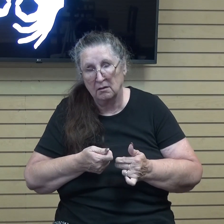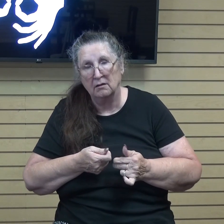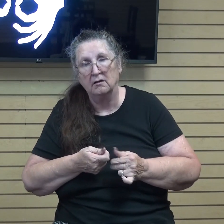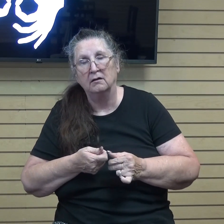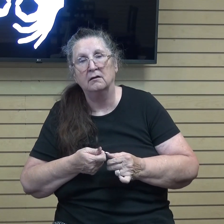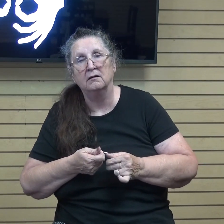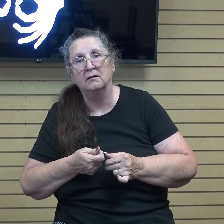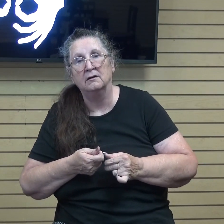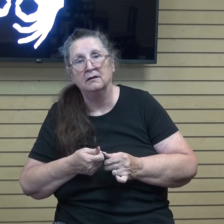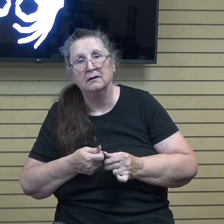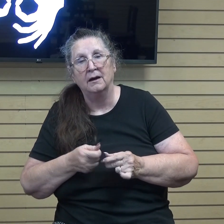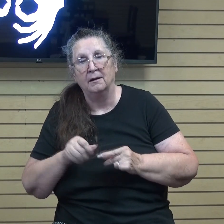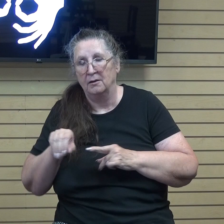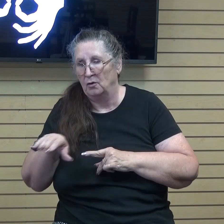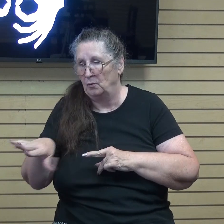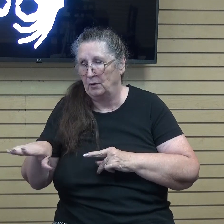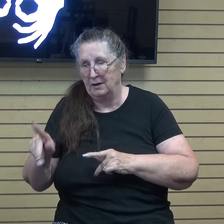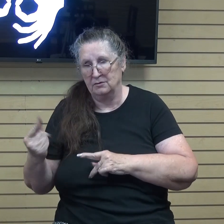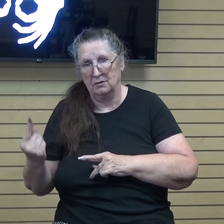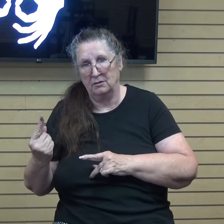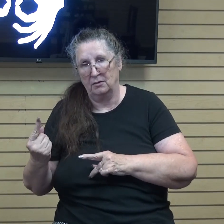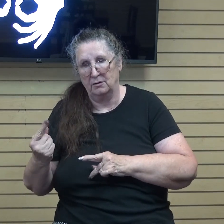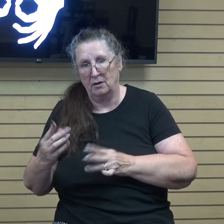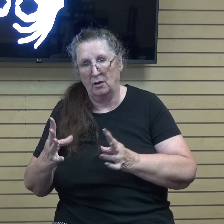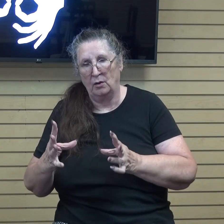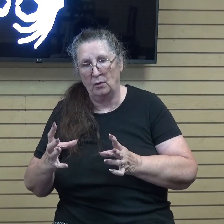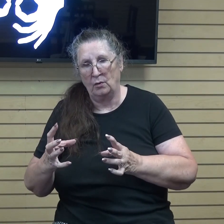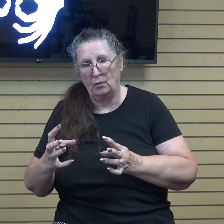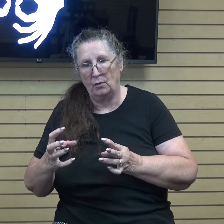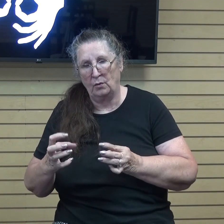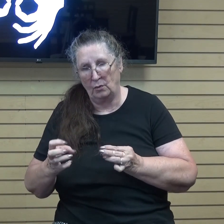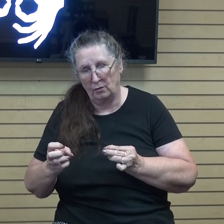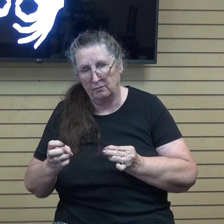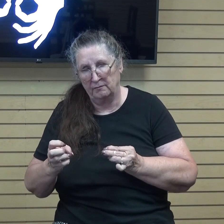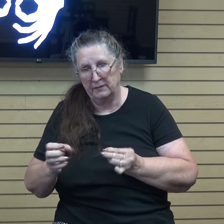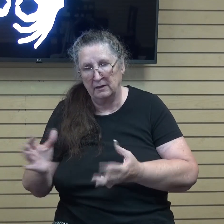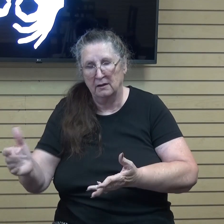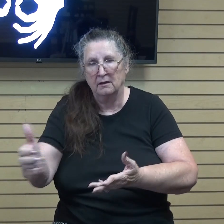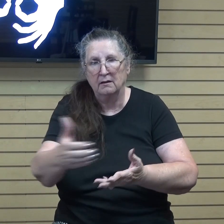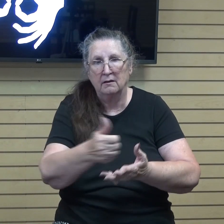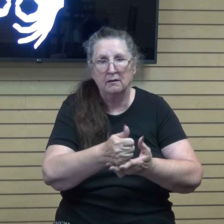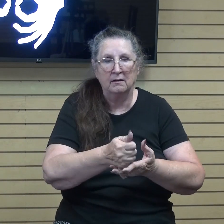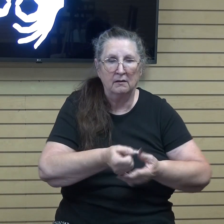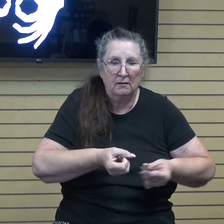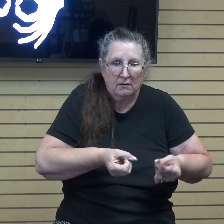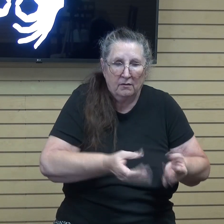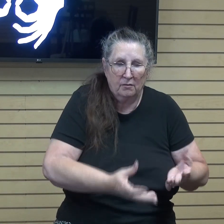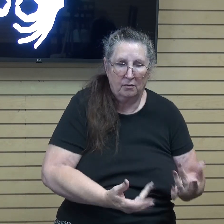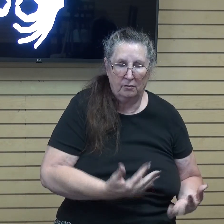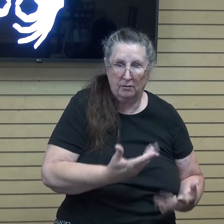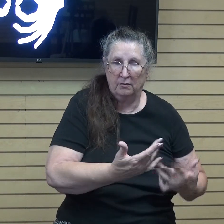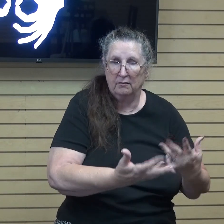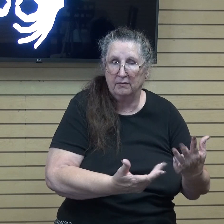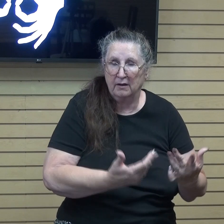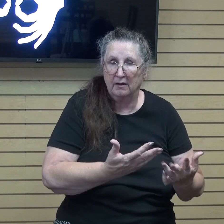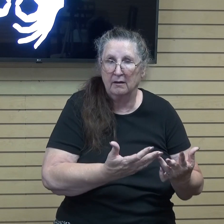as a branch and is withered. And they gather them together and they throw them in the fire and they're burned.